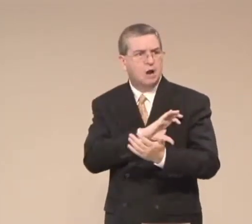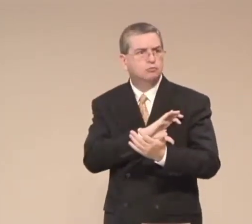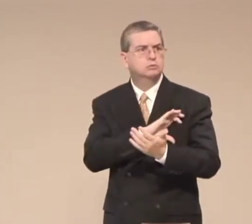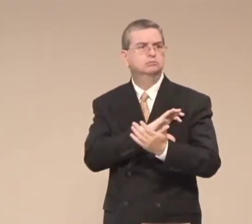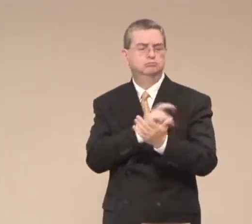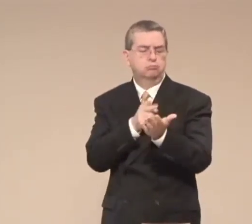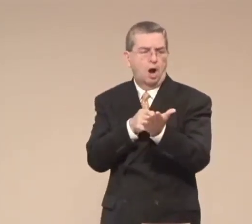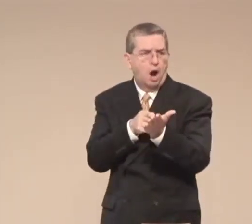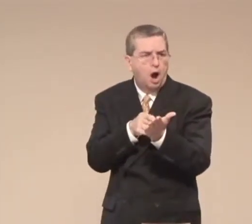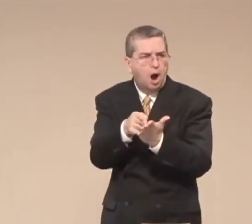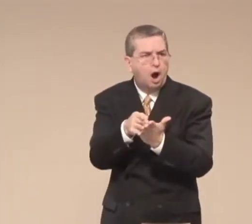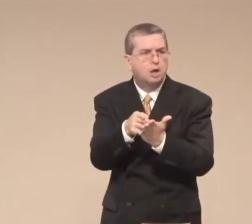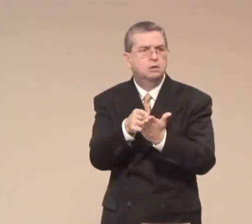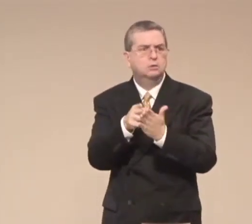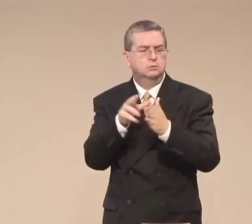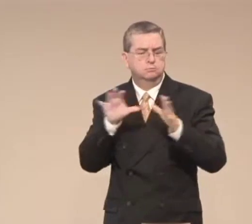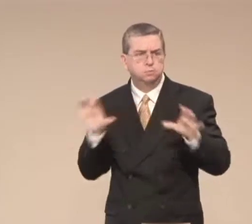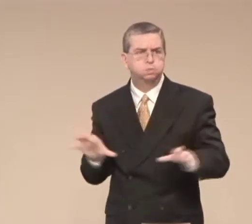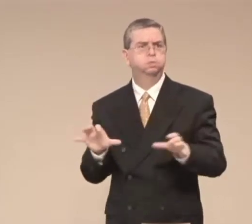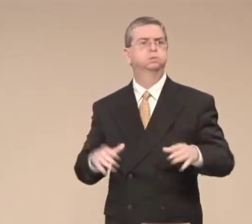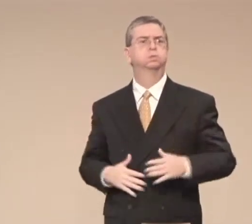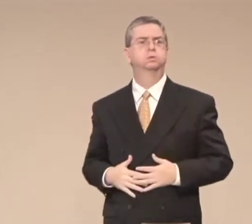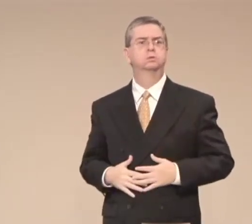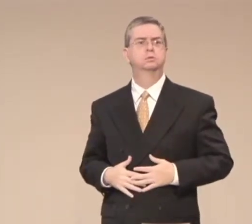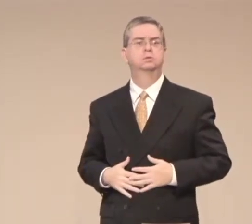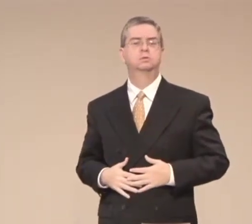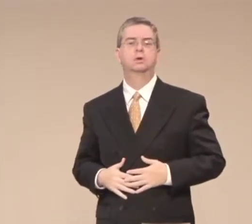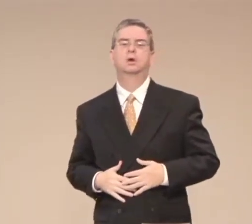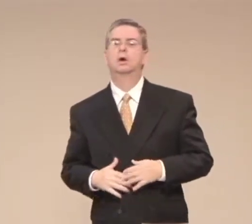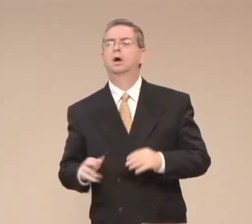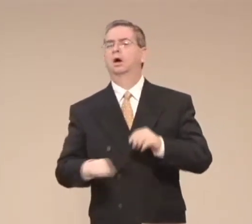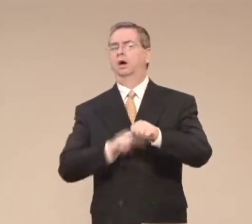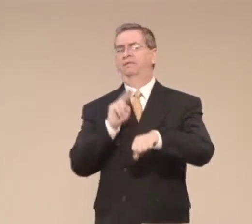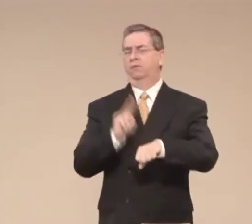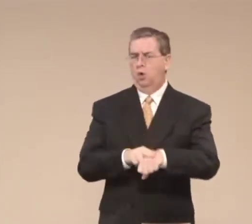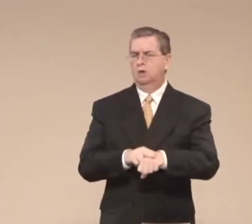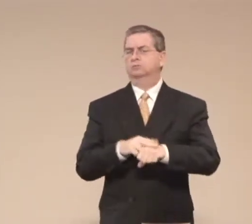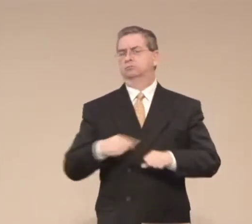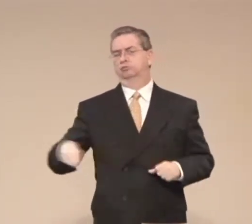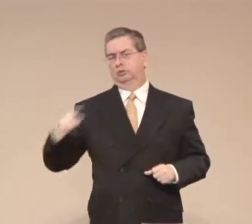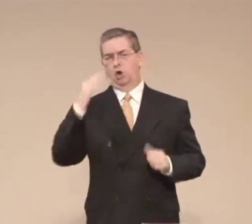That shows that he was a good father, a good man, a righteous man.